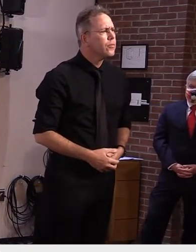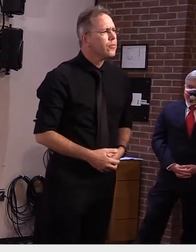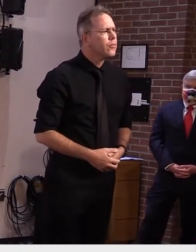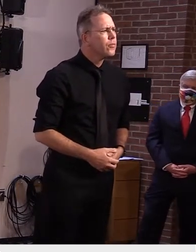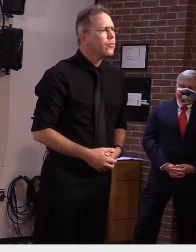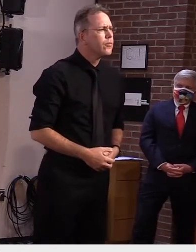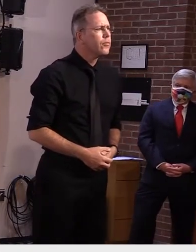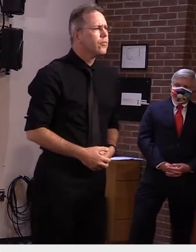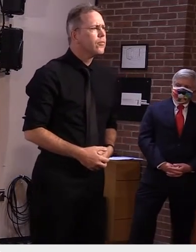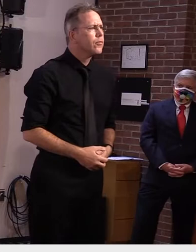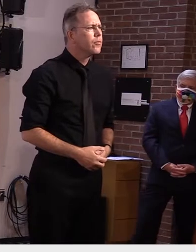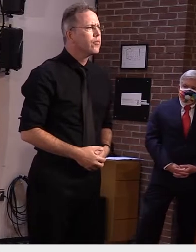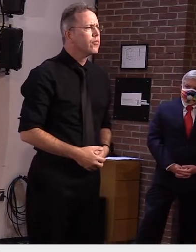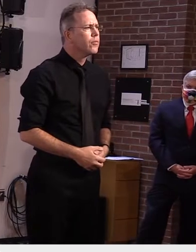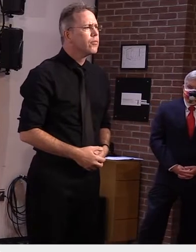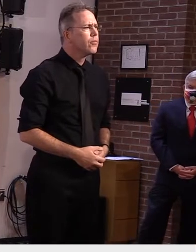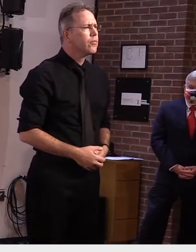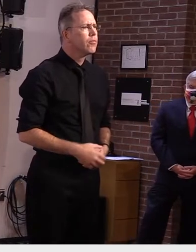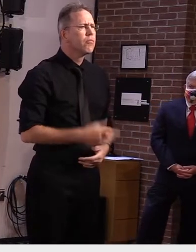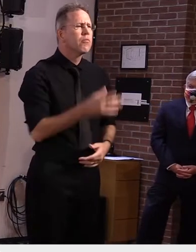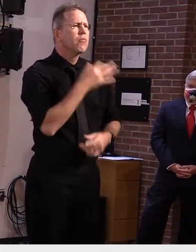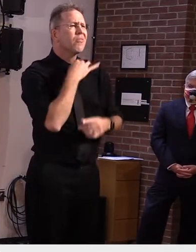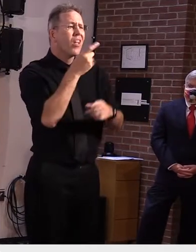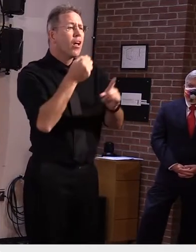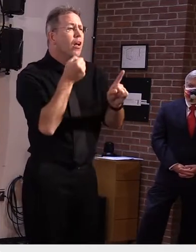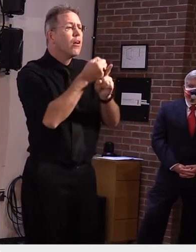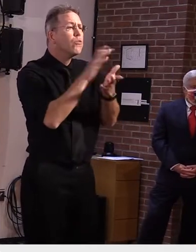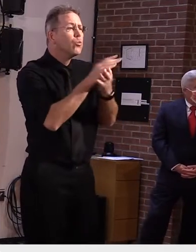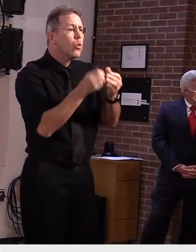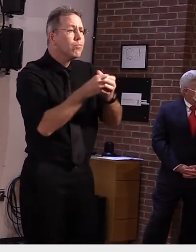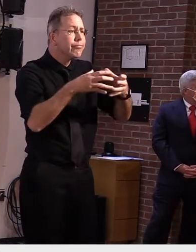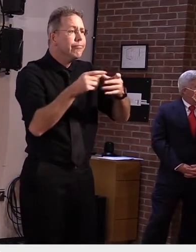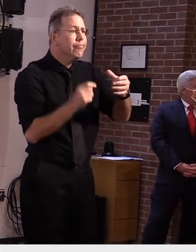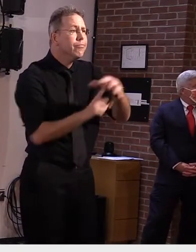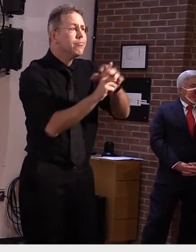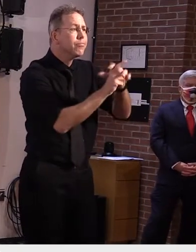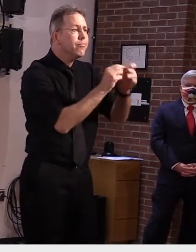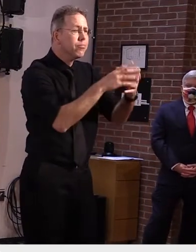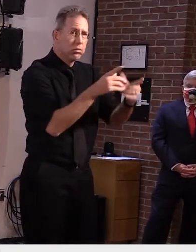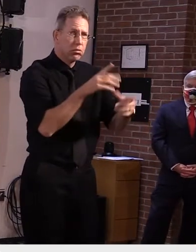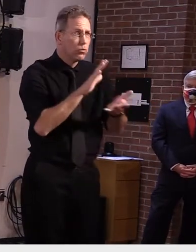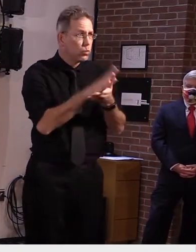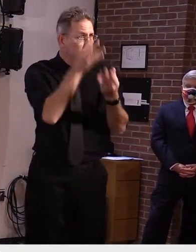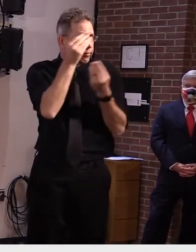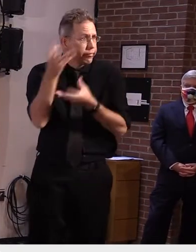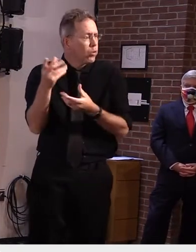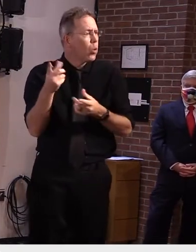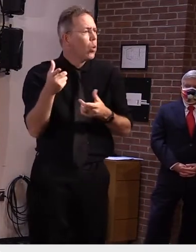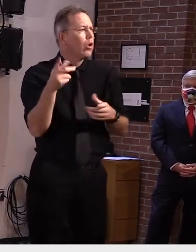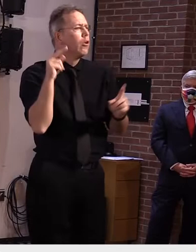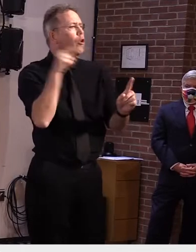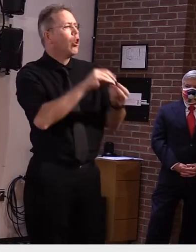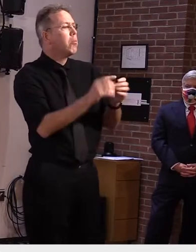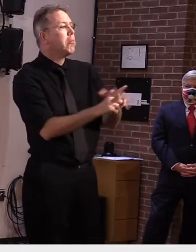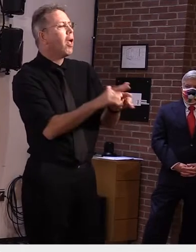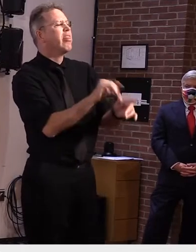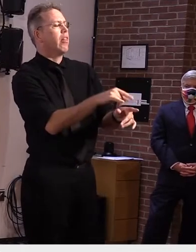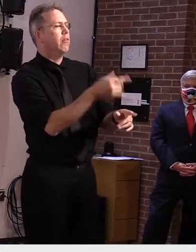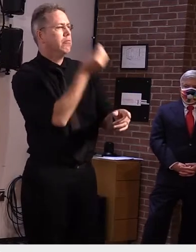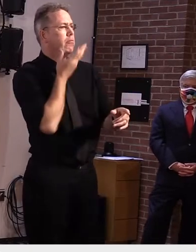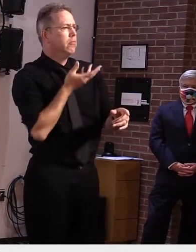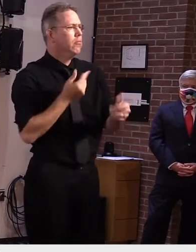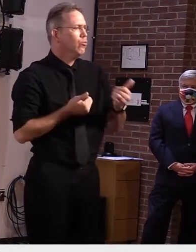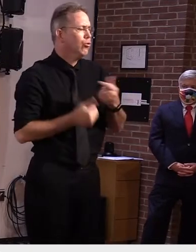school know they might want to keep an eye on it? Dr. It can happen both ways. Sometimes we hear about situations from schools